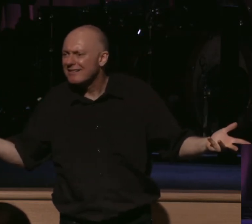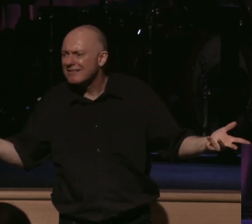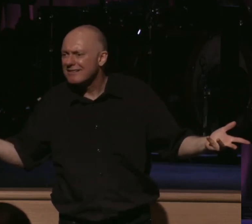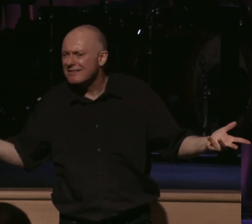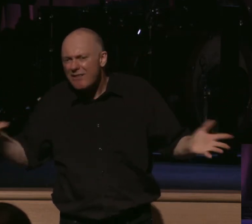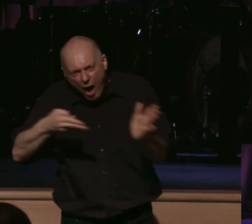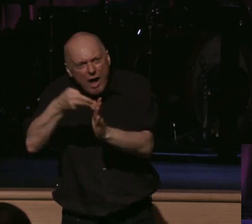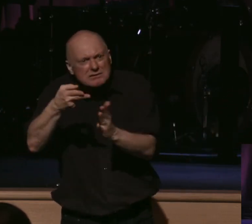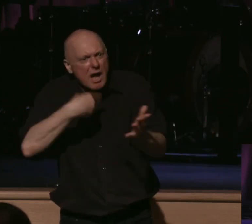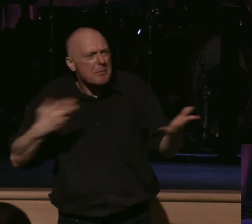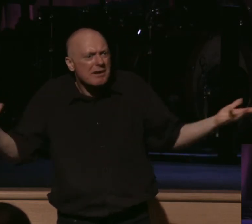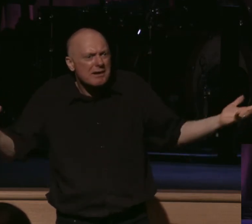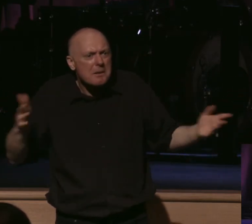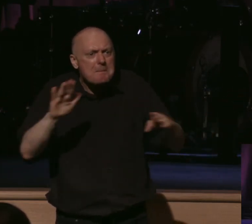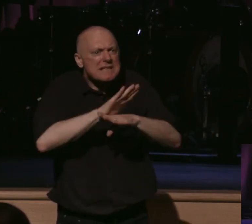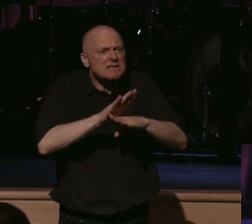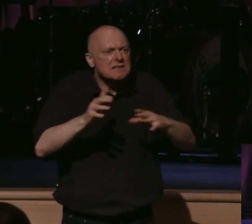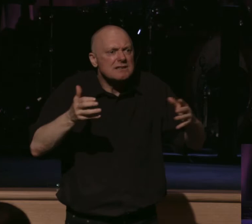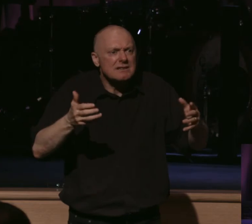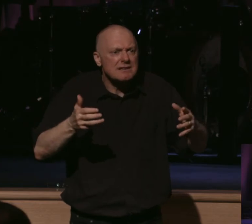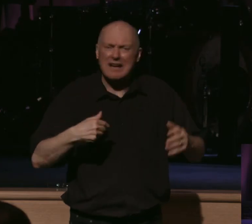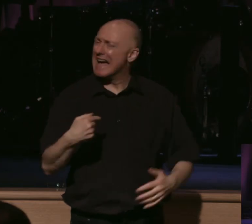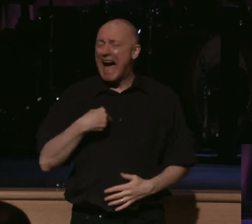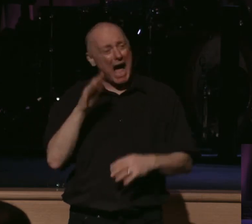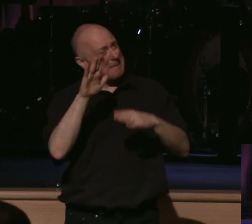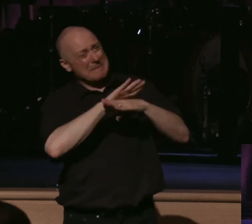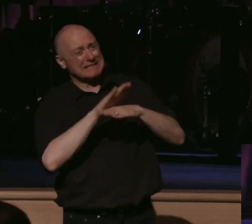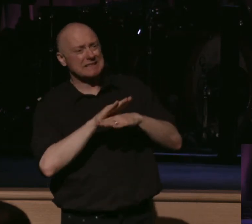Honestly, I'm so busy. Doing what?